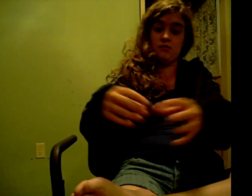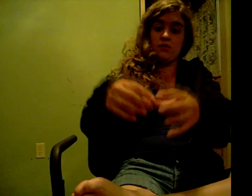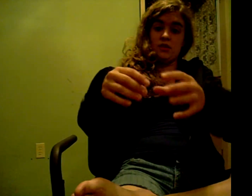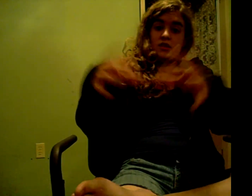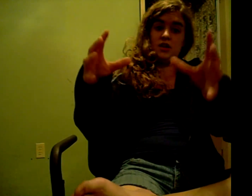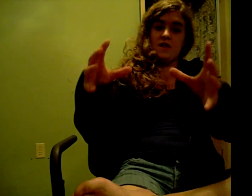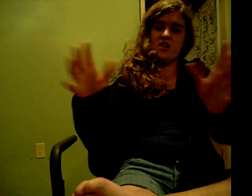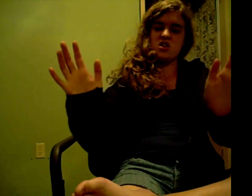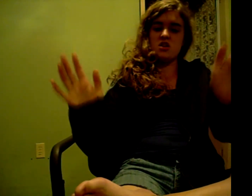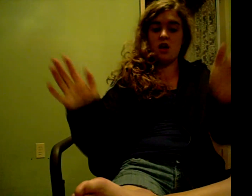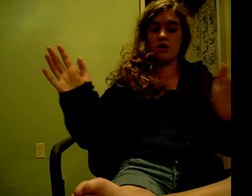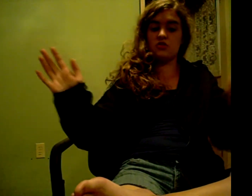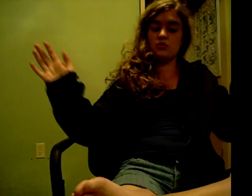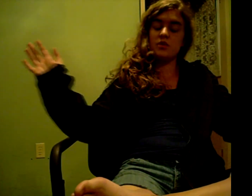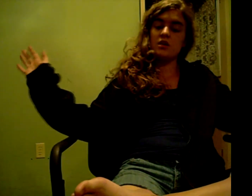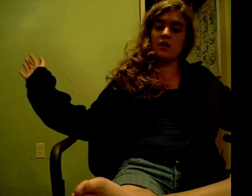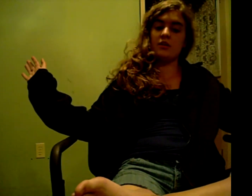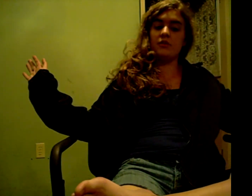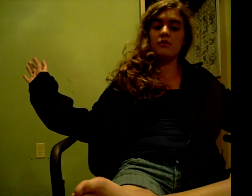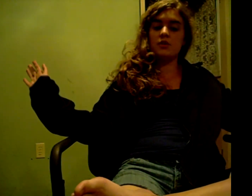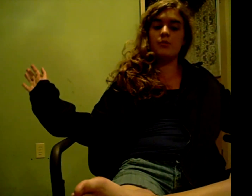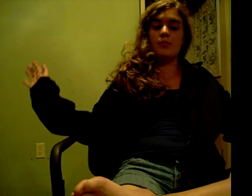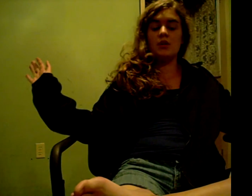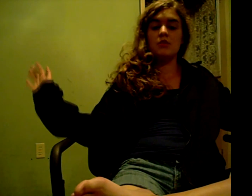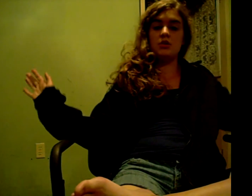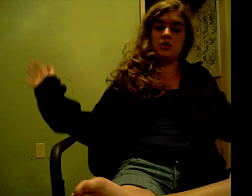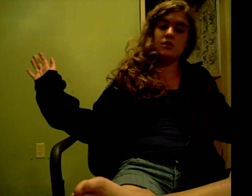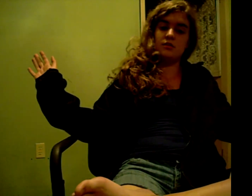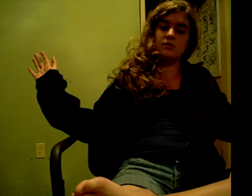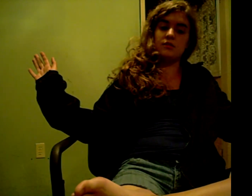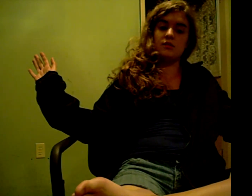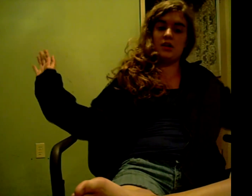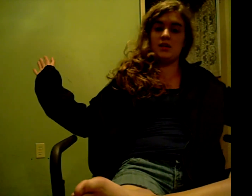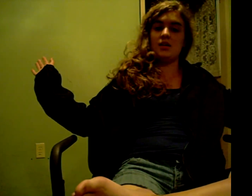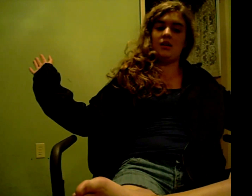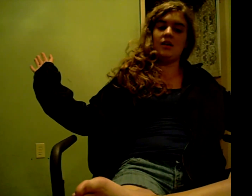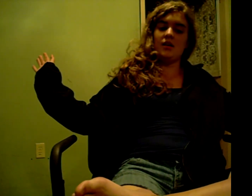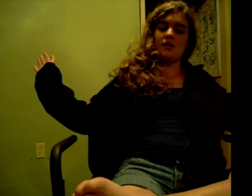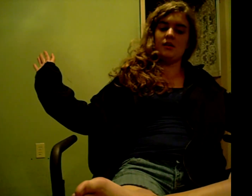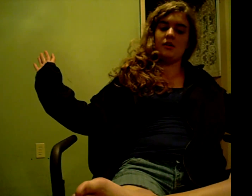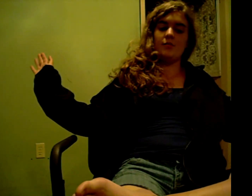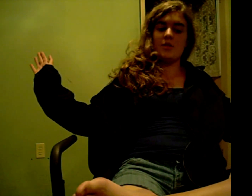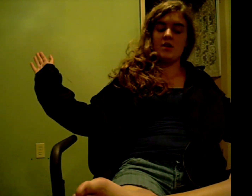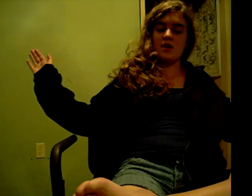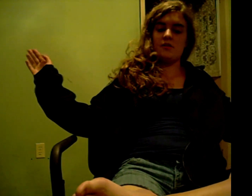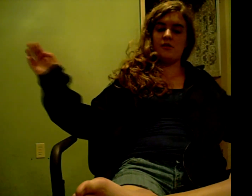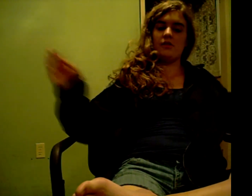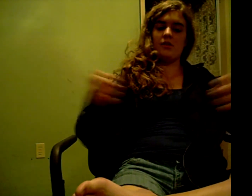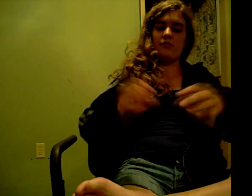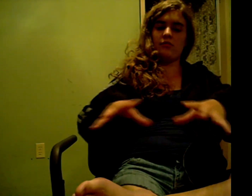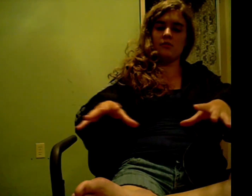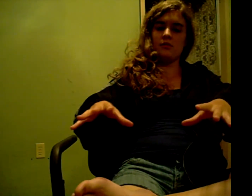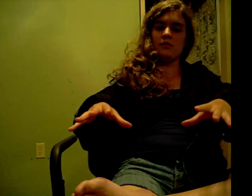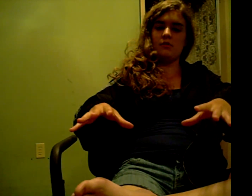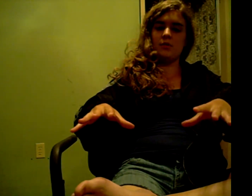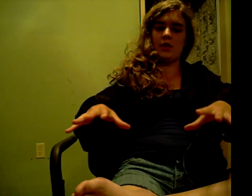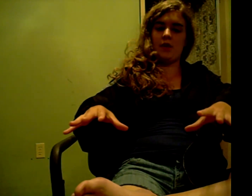It did it. I'm like, yeah, sweet hallelujah, baby Jesus, I did it. Gonna make me a hot dog and it went out.